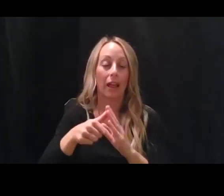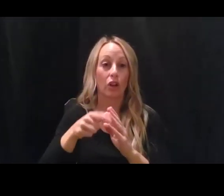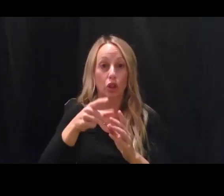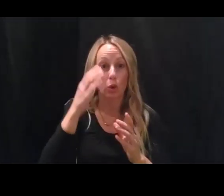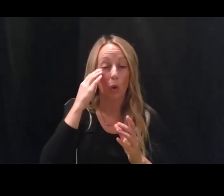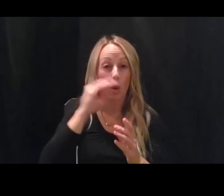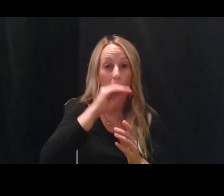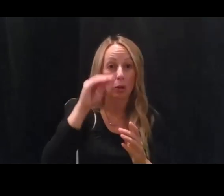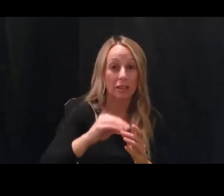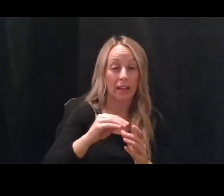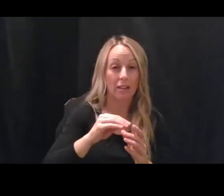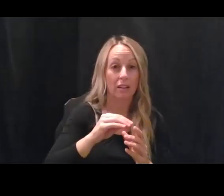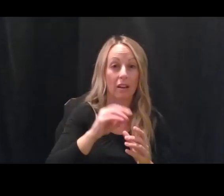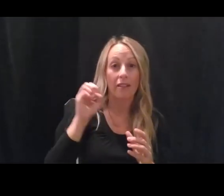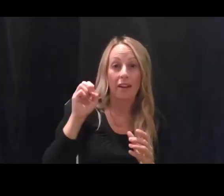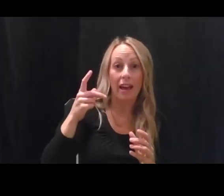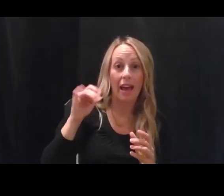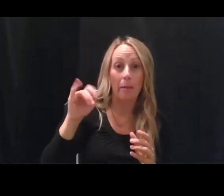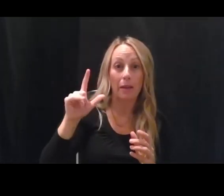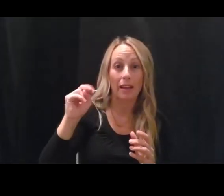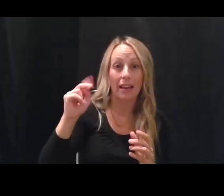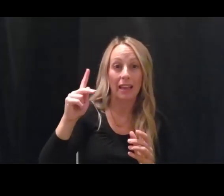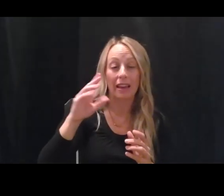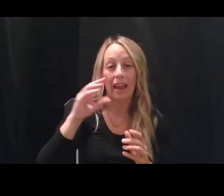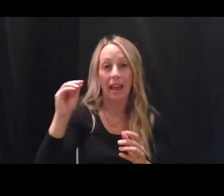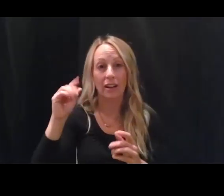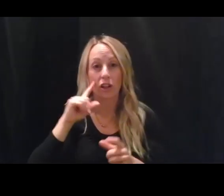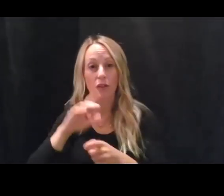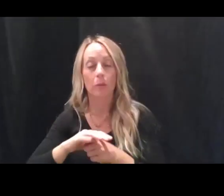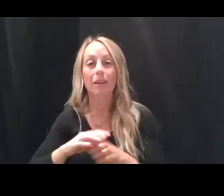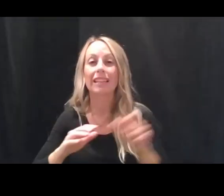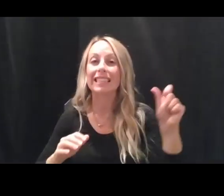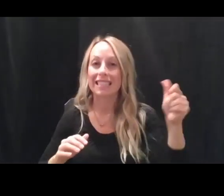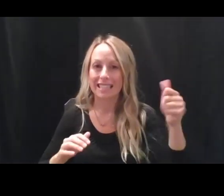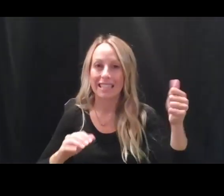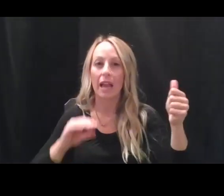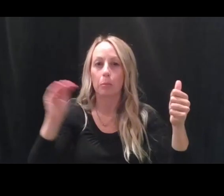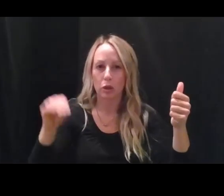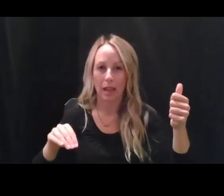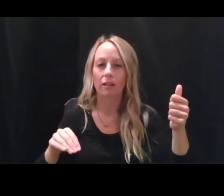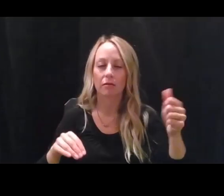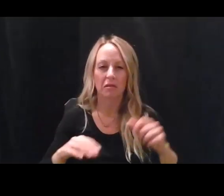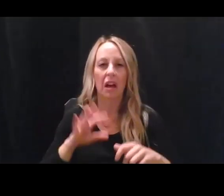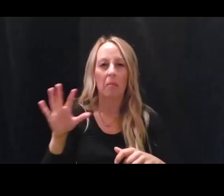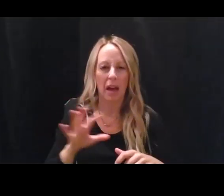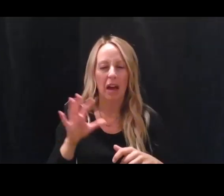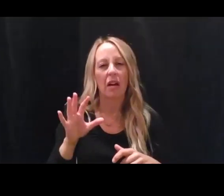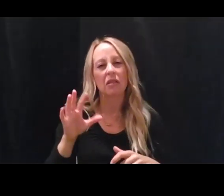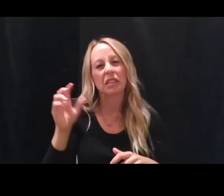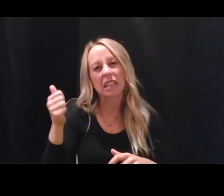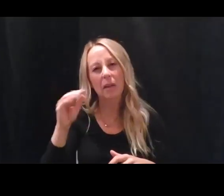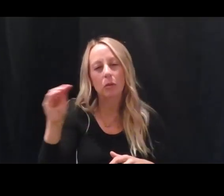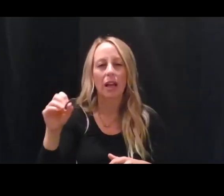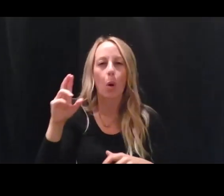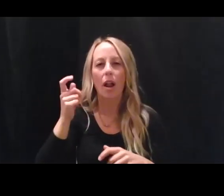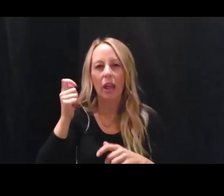-linked versus confirmed? I think about 10% of our cases are epi-linked, maybe a little lower than that. I think it's a little